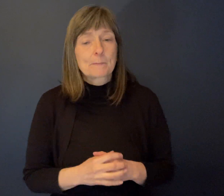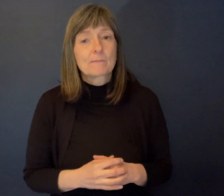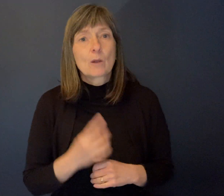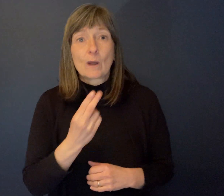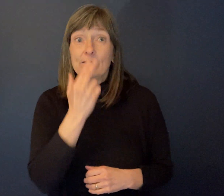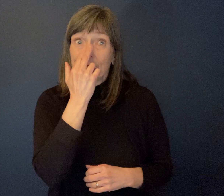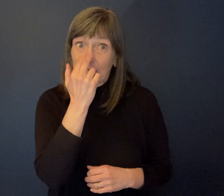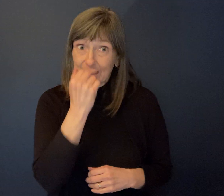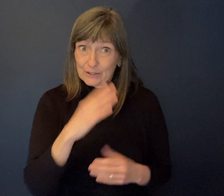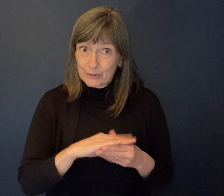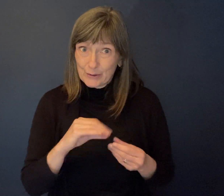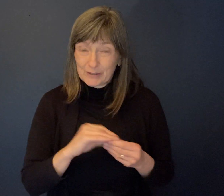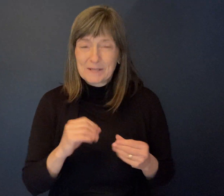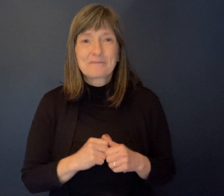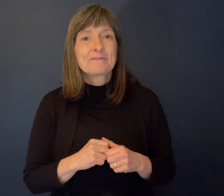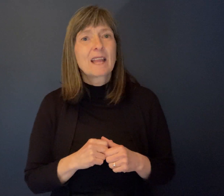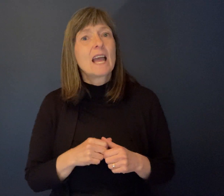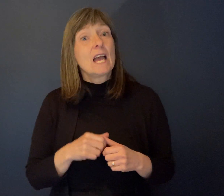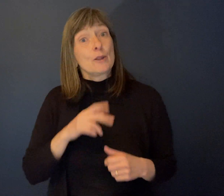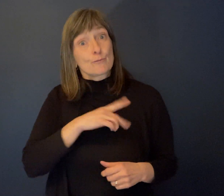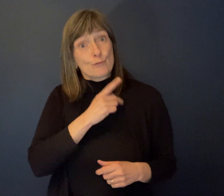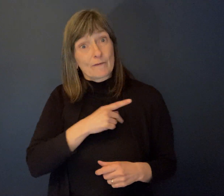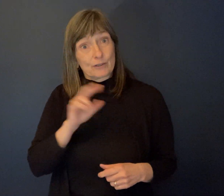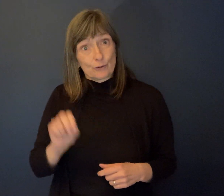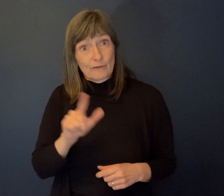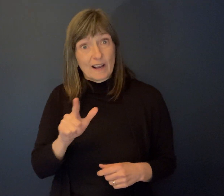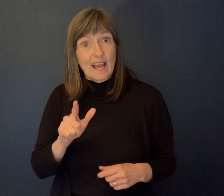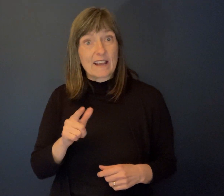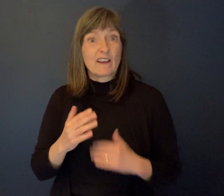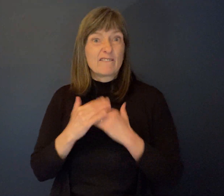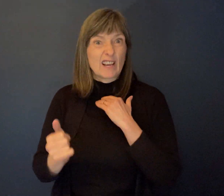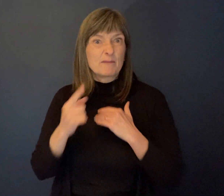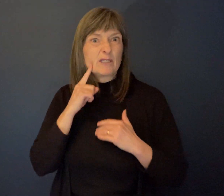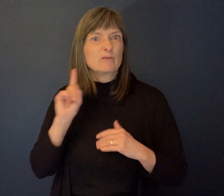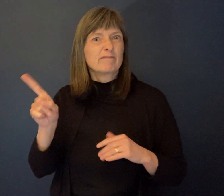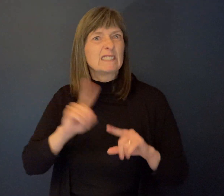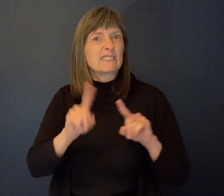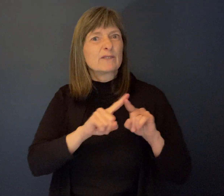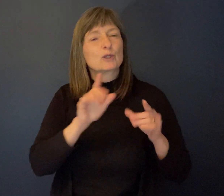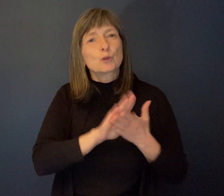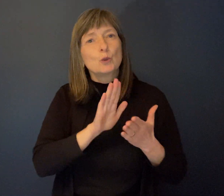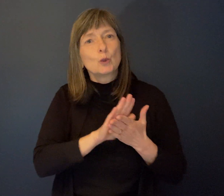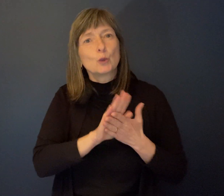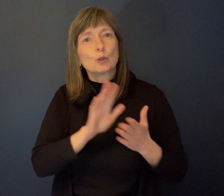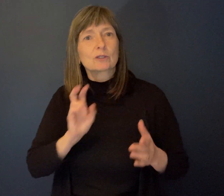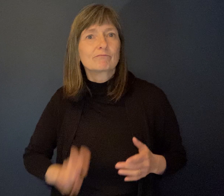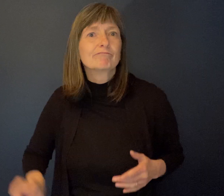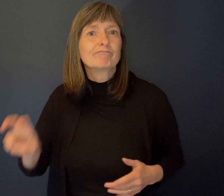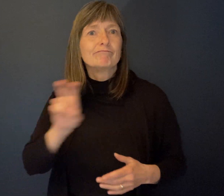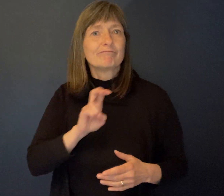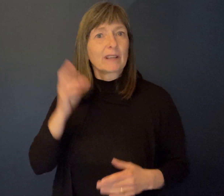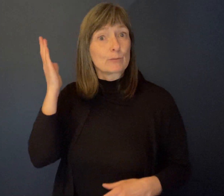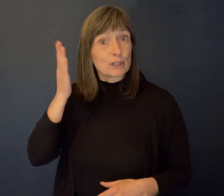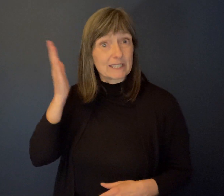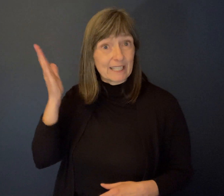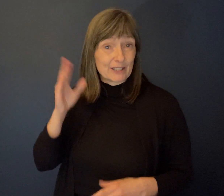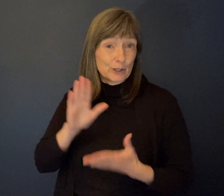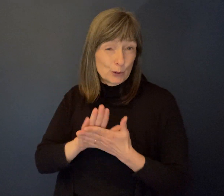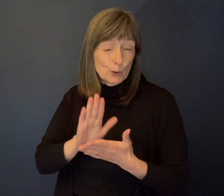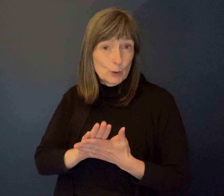speaking engagements across the province. And in 1981 was the International Year of Persons with Disabilities. And so there was